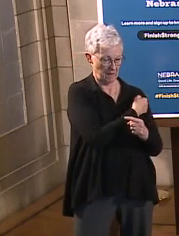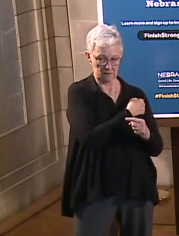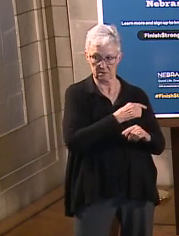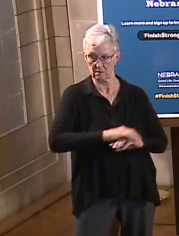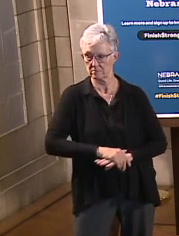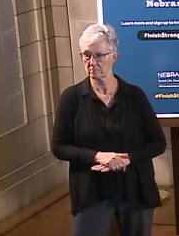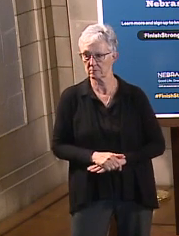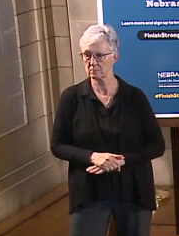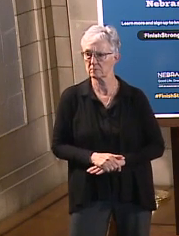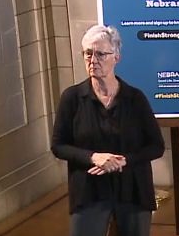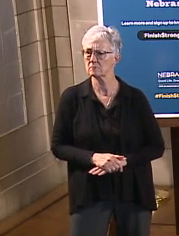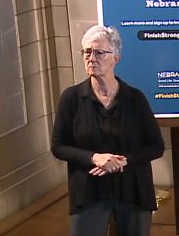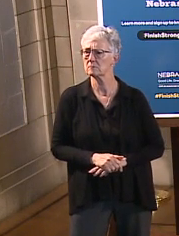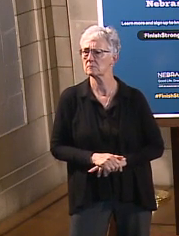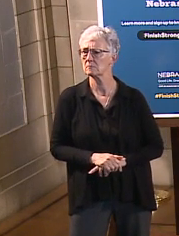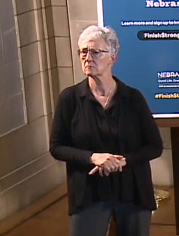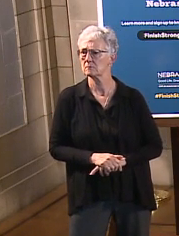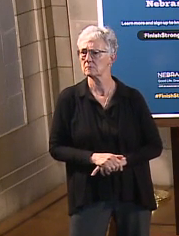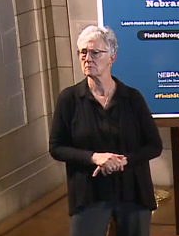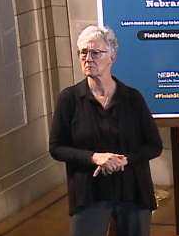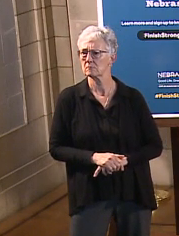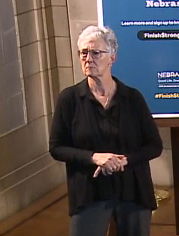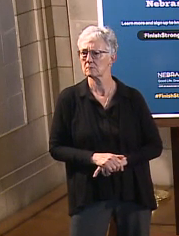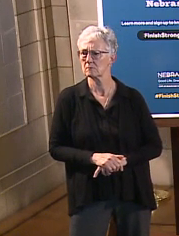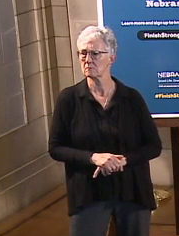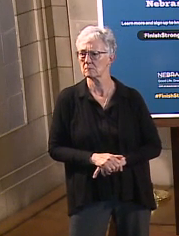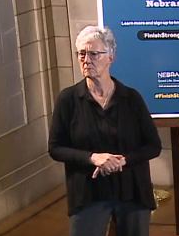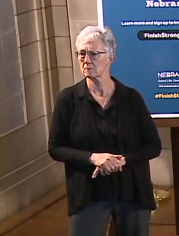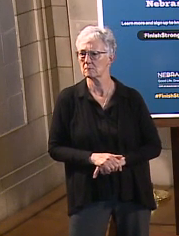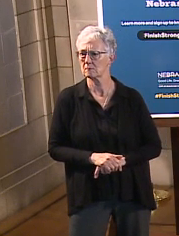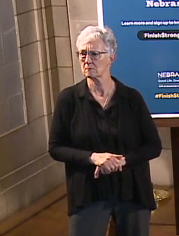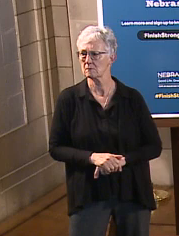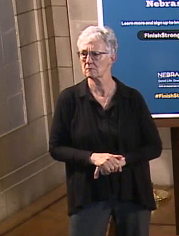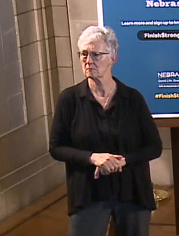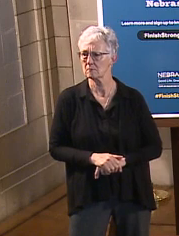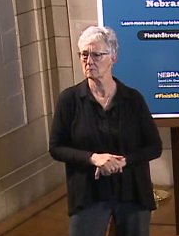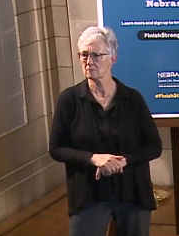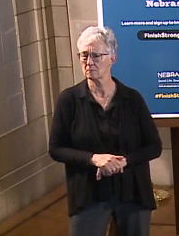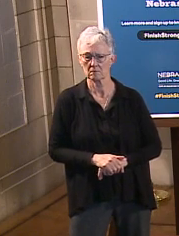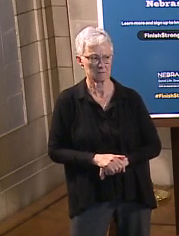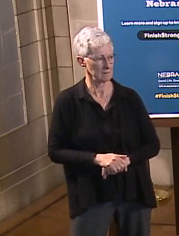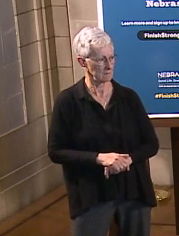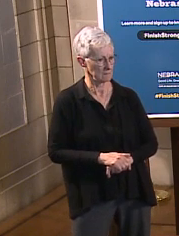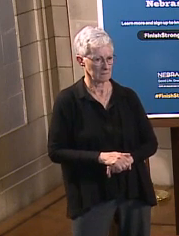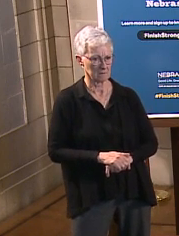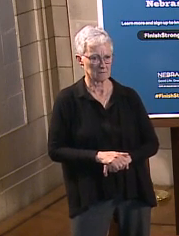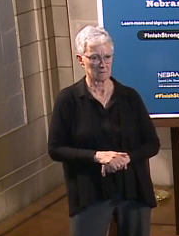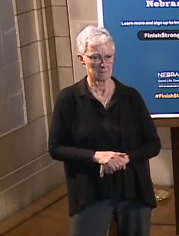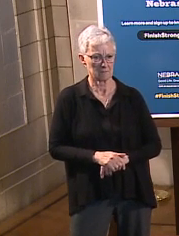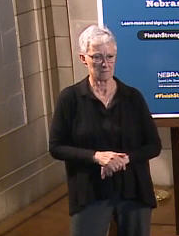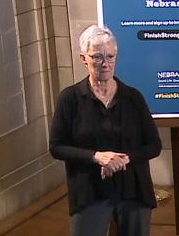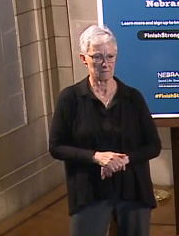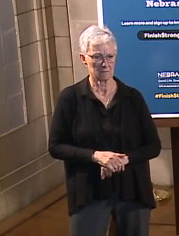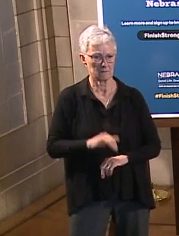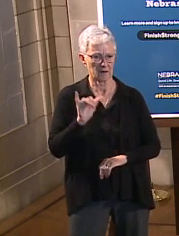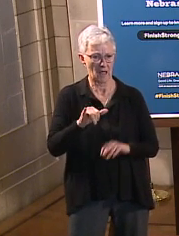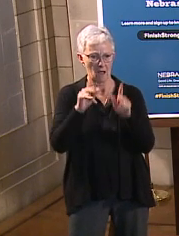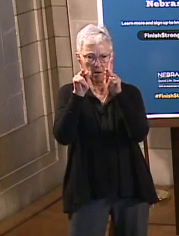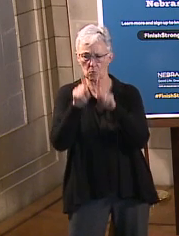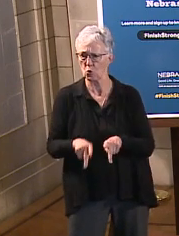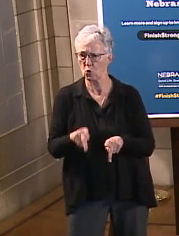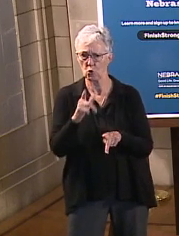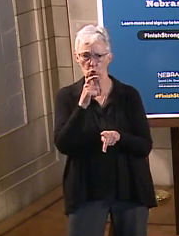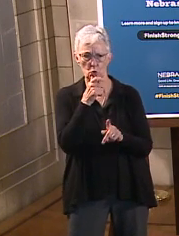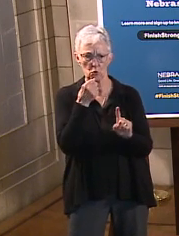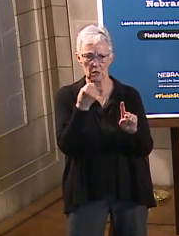Yeah. Can we verify the status of the person who had the blood clot where they are now? Can we verify the status of the person who had the